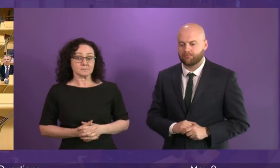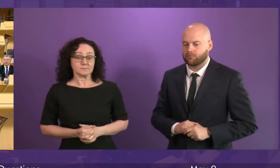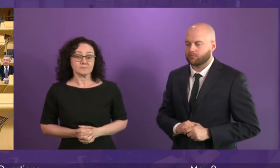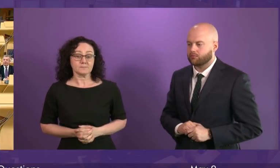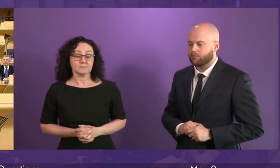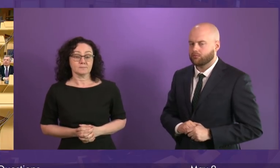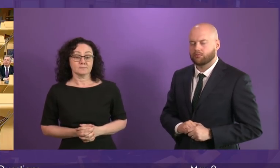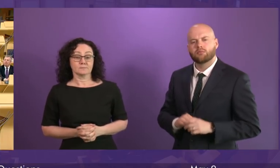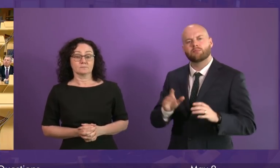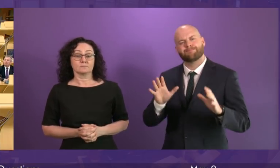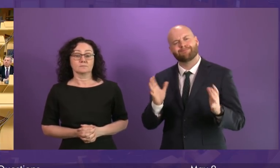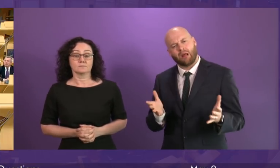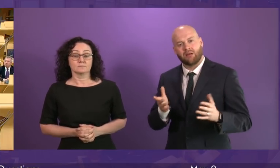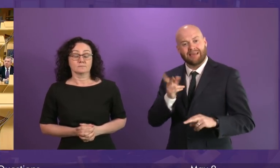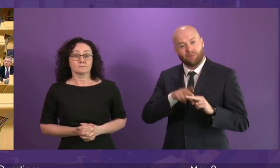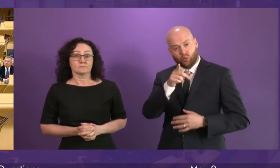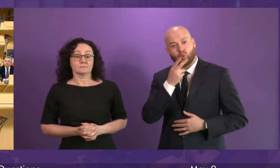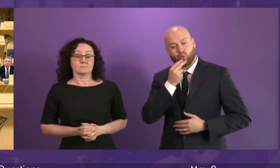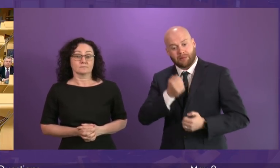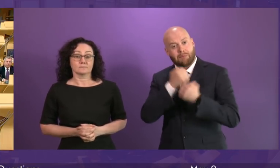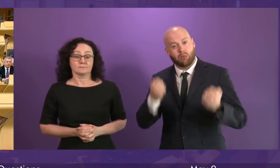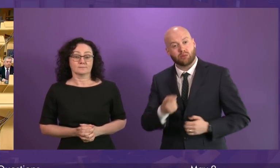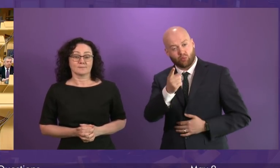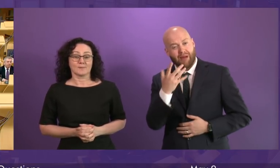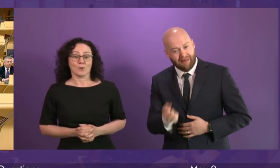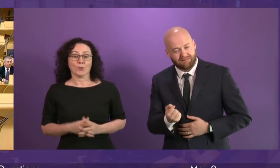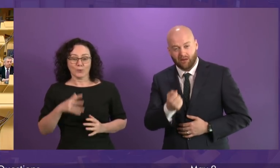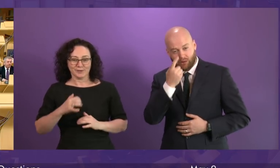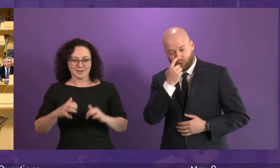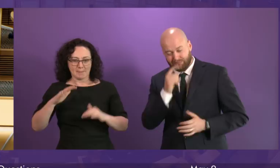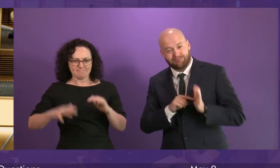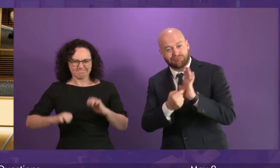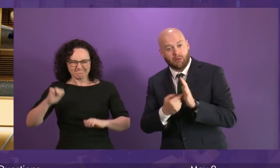Well, if you use the powers that you've got, you might have a better case to make for having more of them.